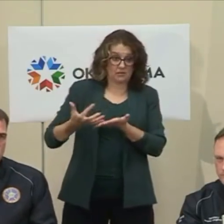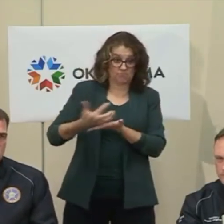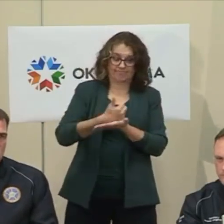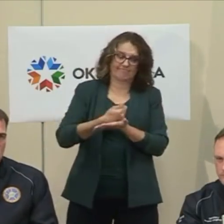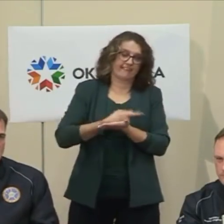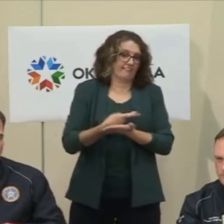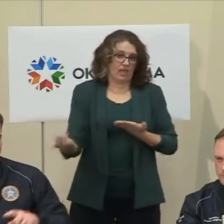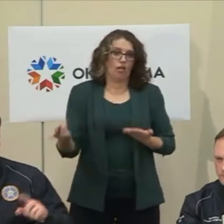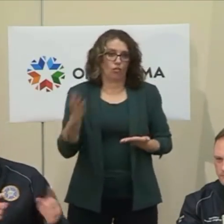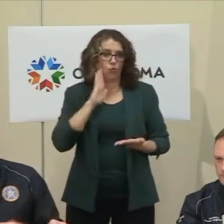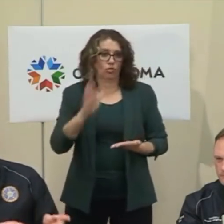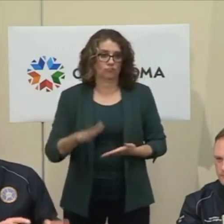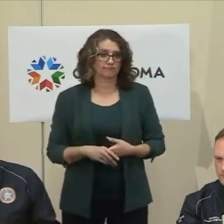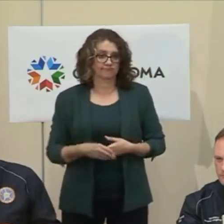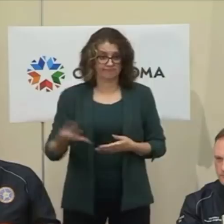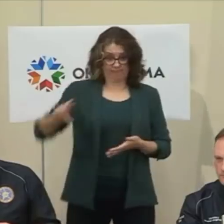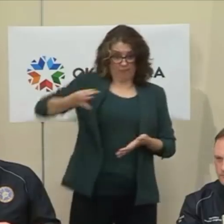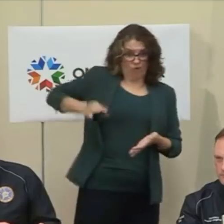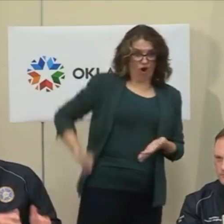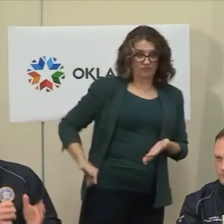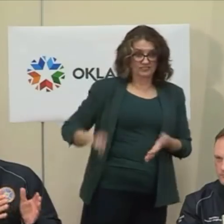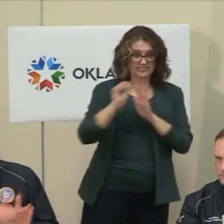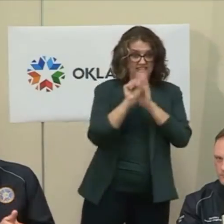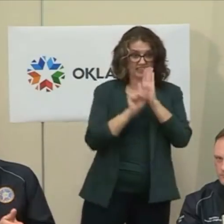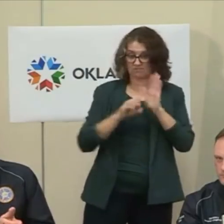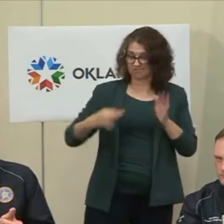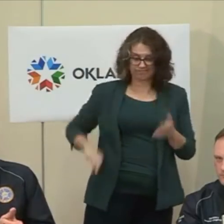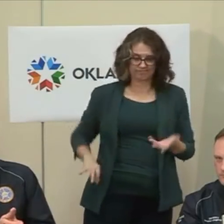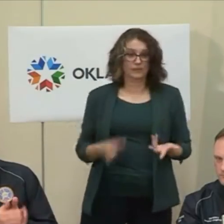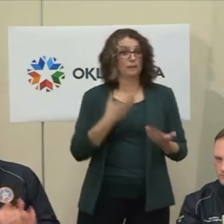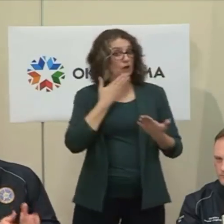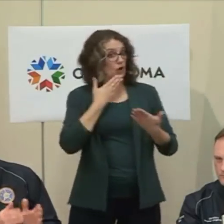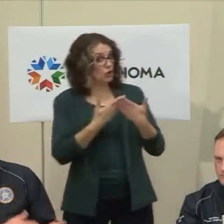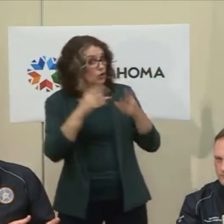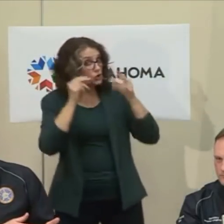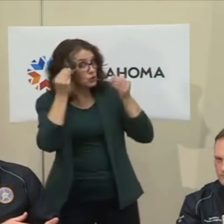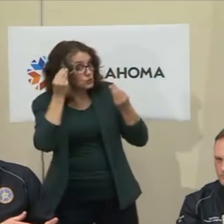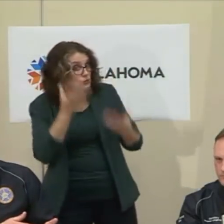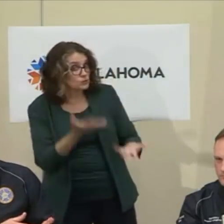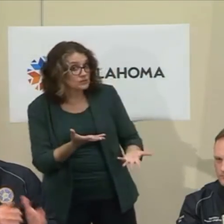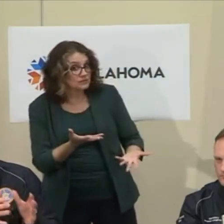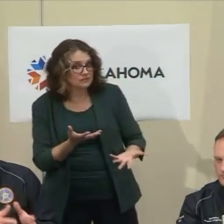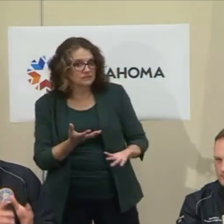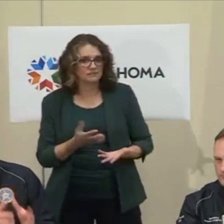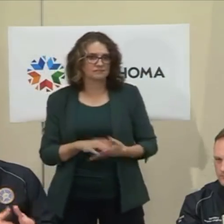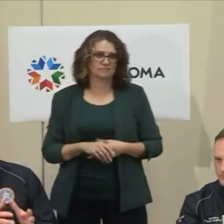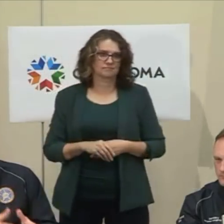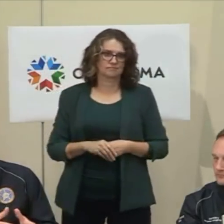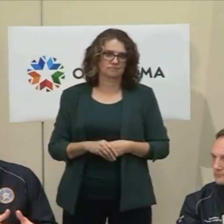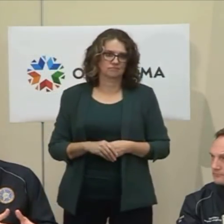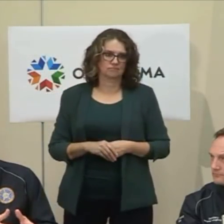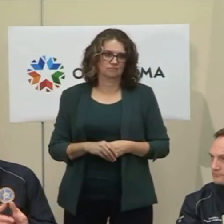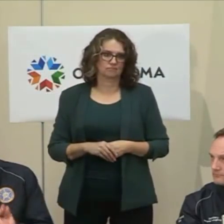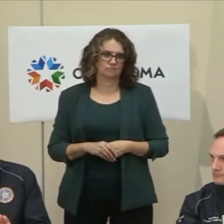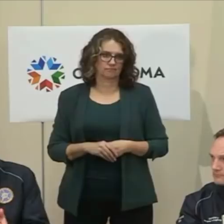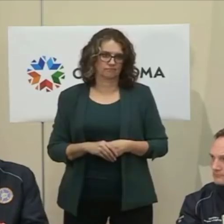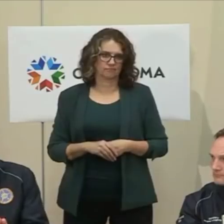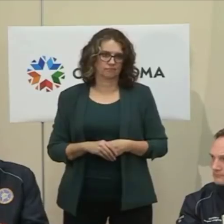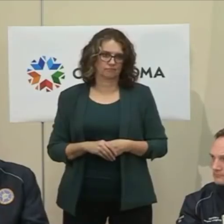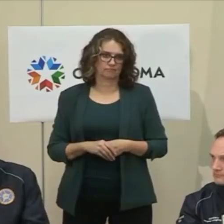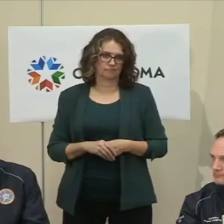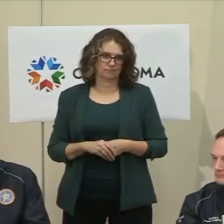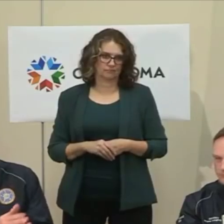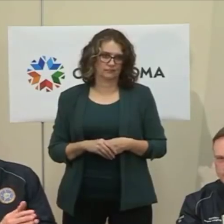news is last session we saved $200 million. We were very fiscally responsible with the